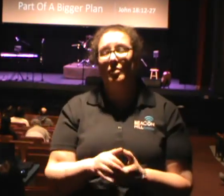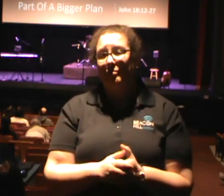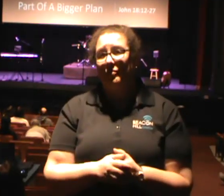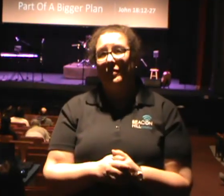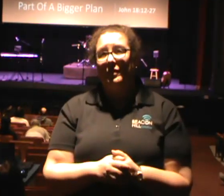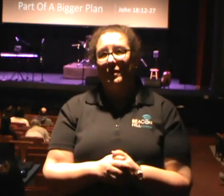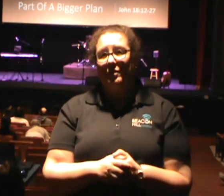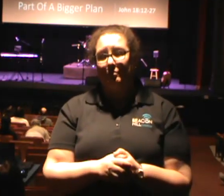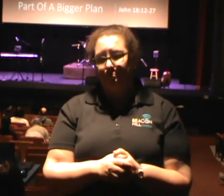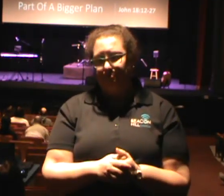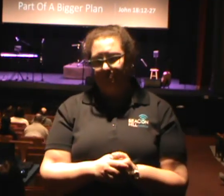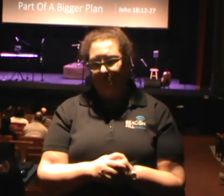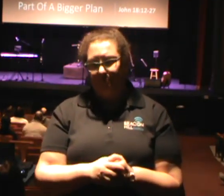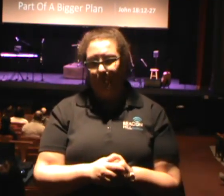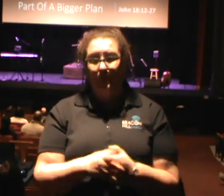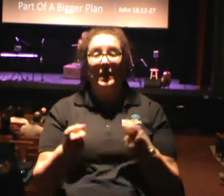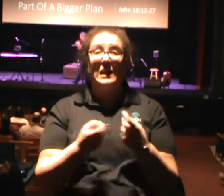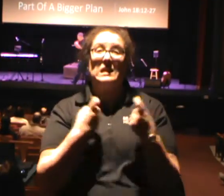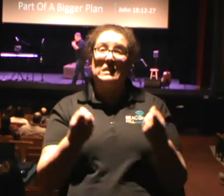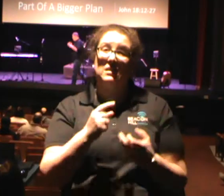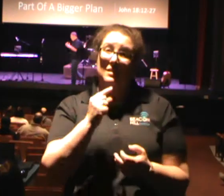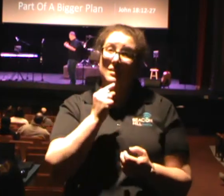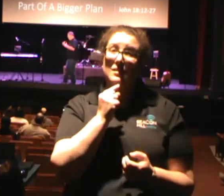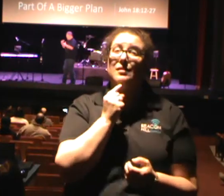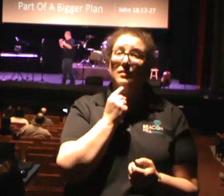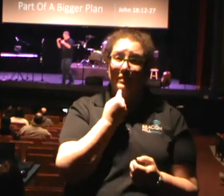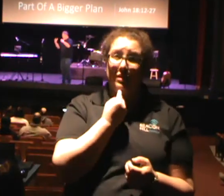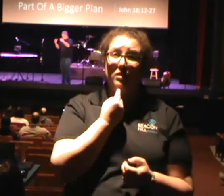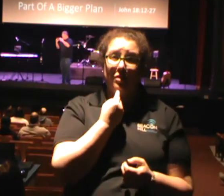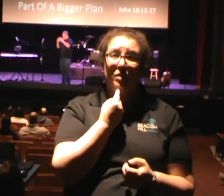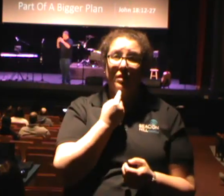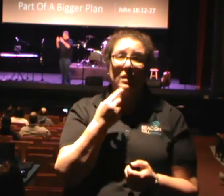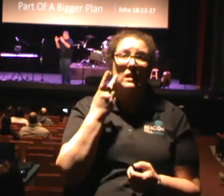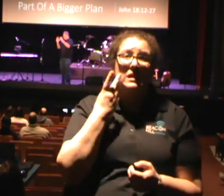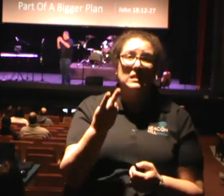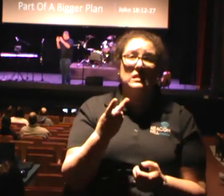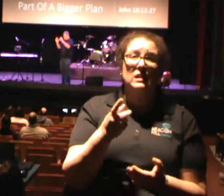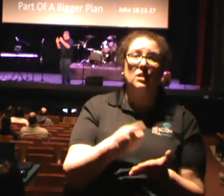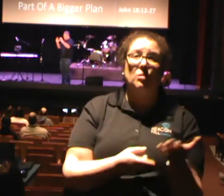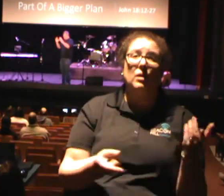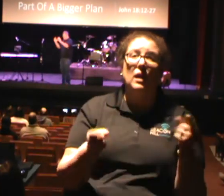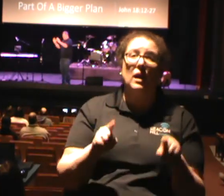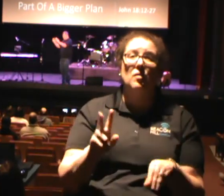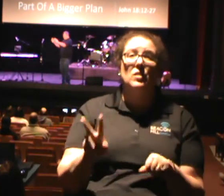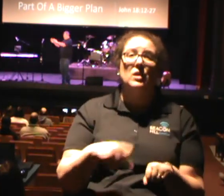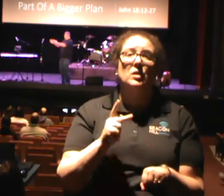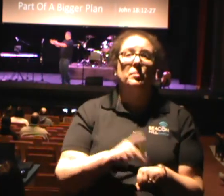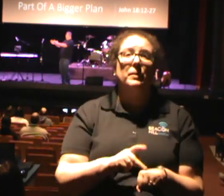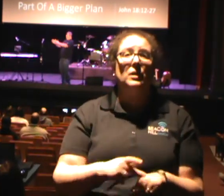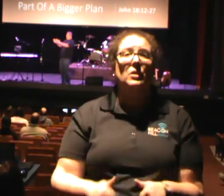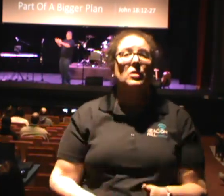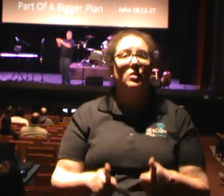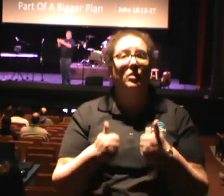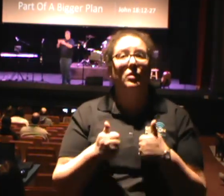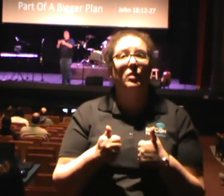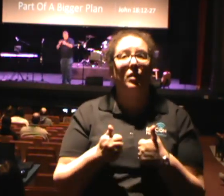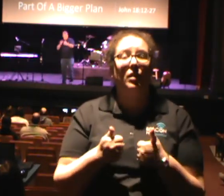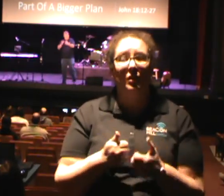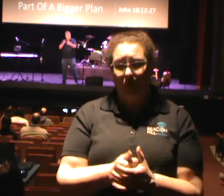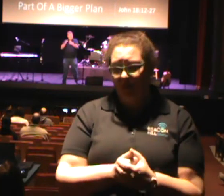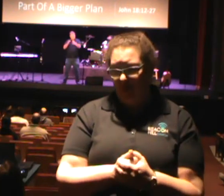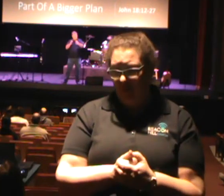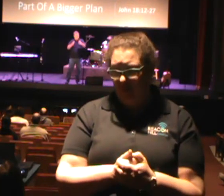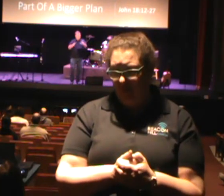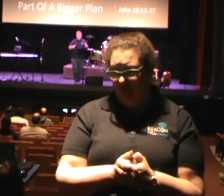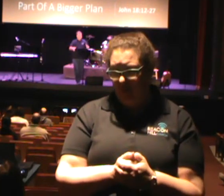Peter and I want you to see what's happening in Peter's life is how just some subtle choices kind of started taking him away